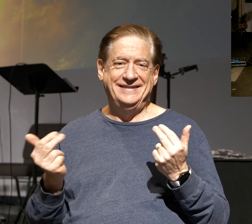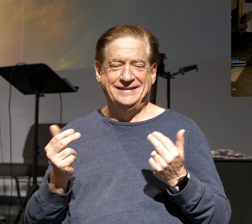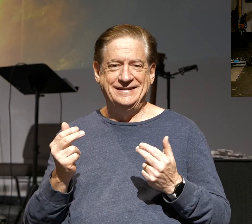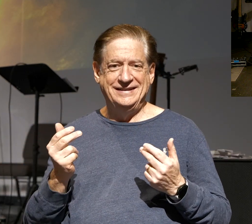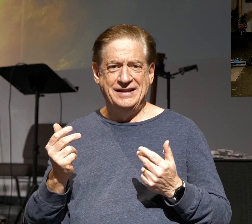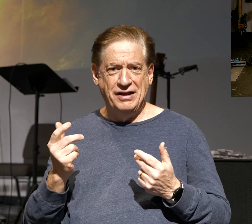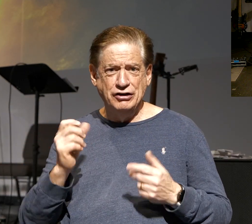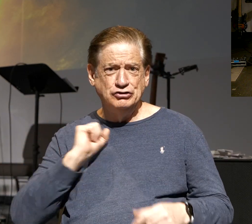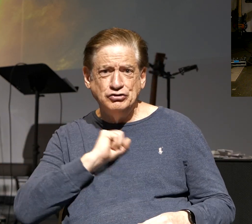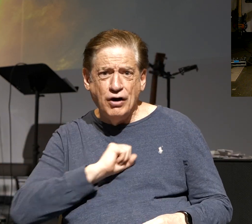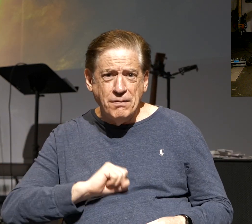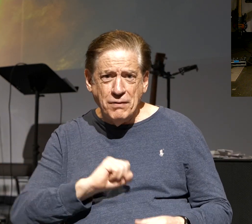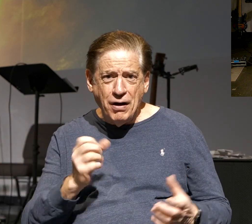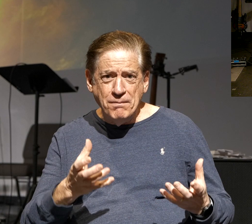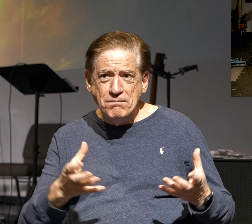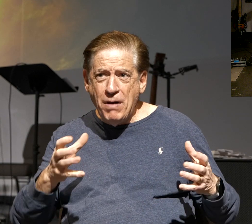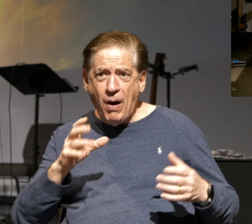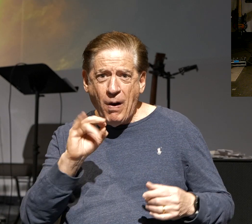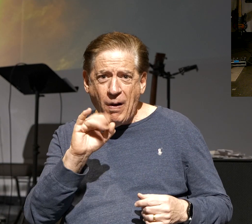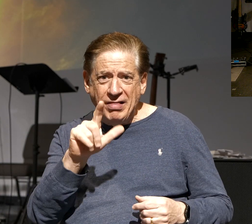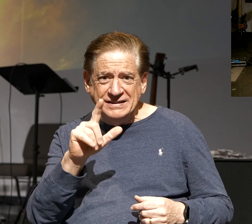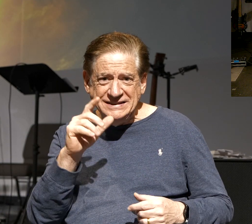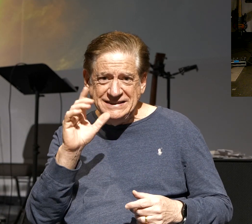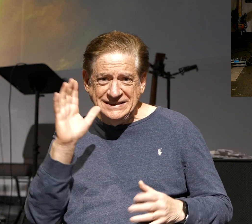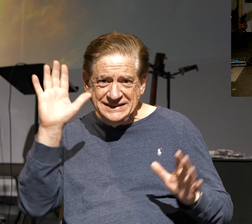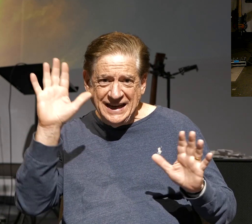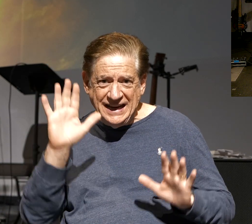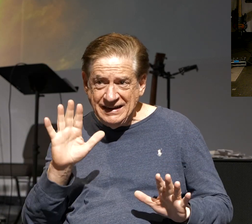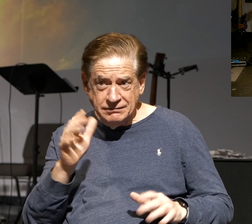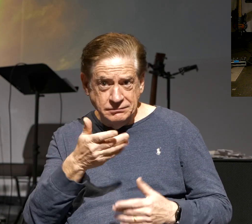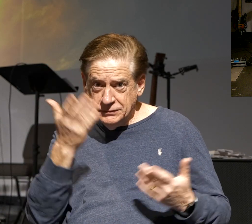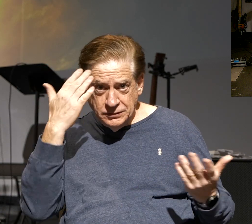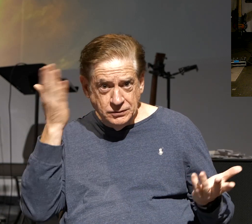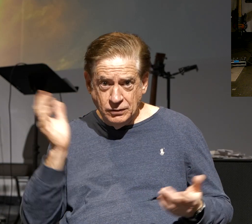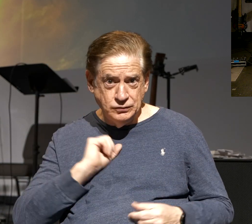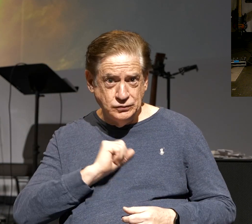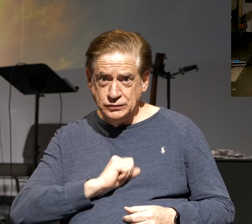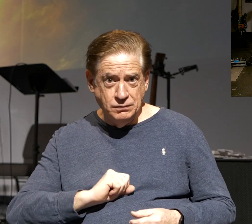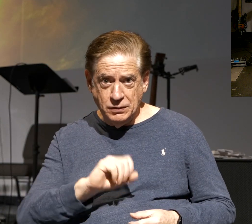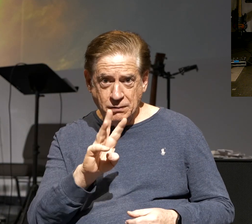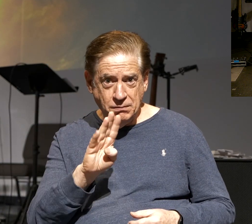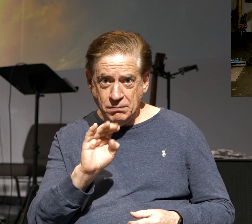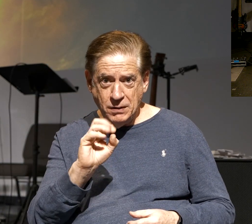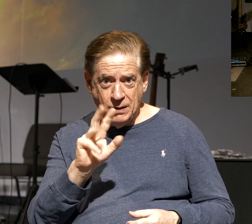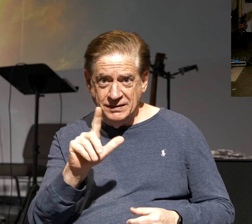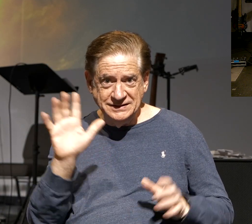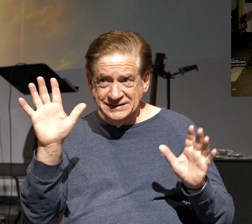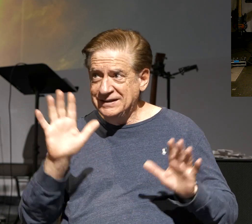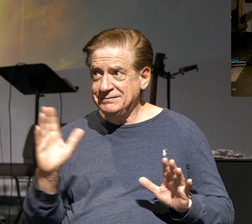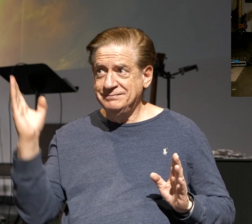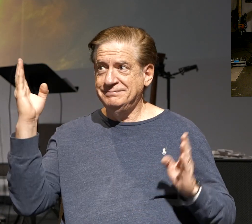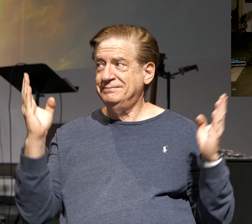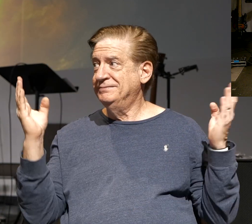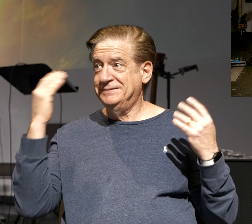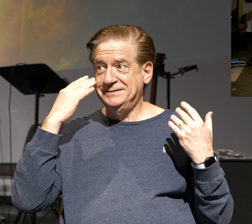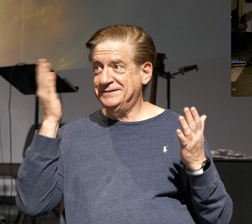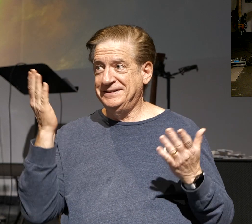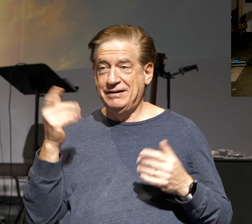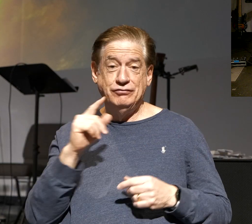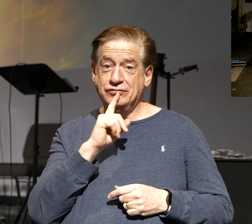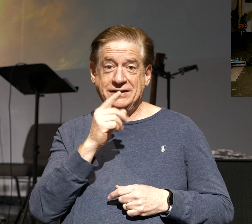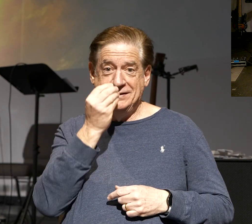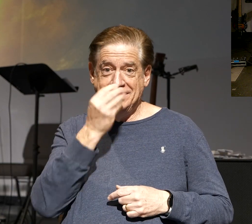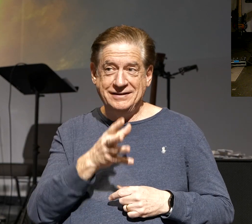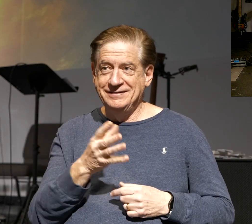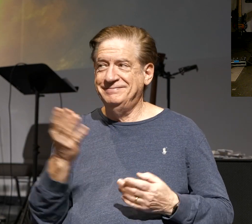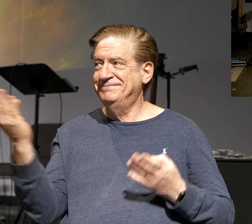Super Bowl Sunday. How many didn't even know it was Super Bowl Sunday? Show of hands. Show of hands. Okay. How many don't really even